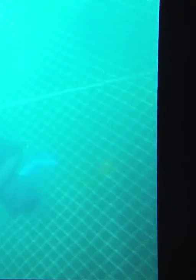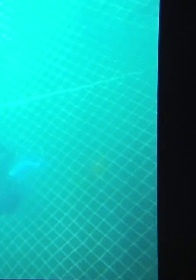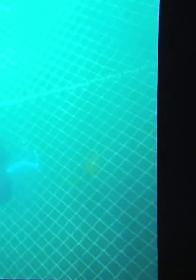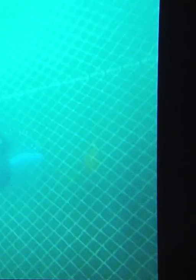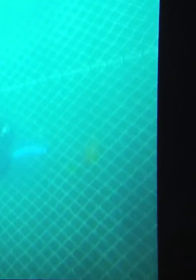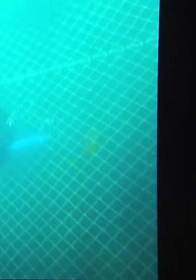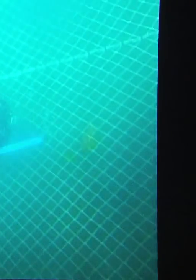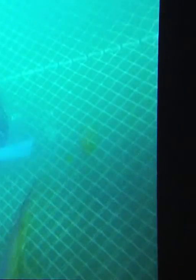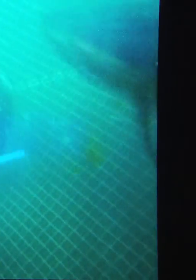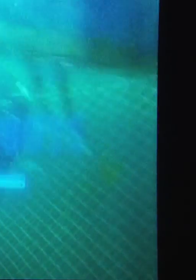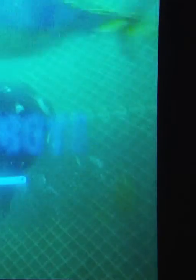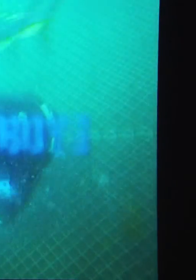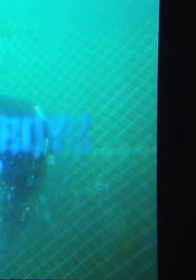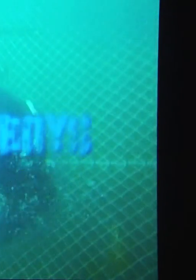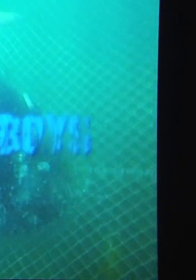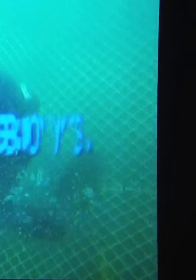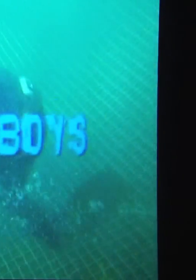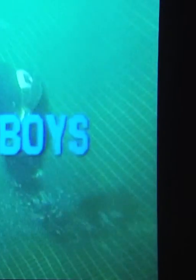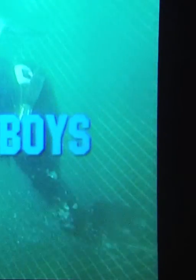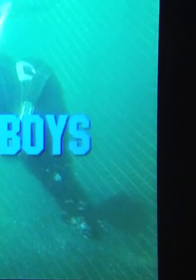These are the tuna cowboys.